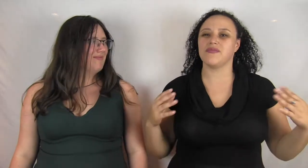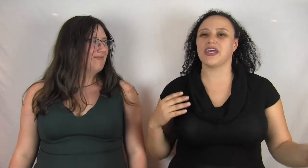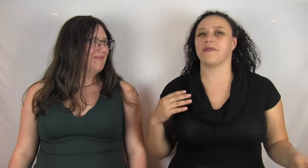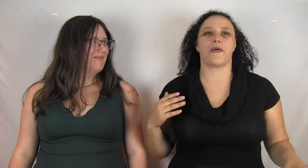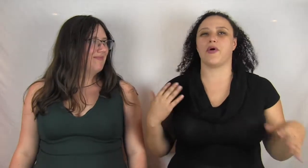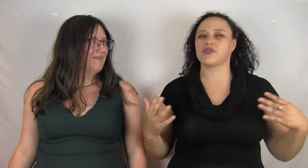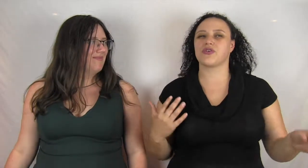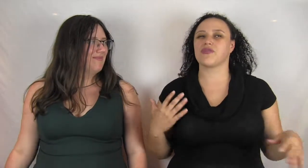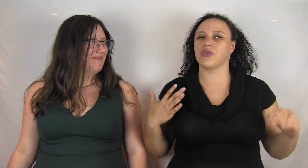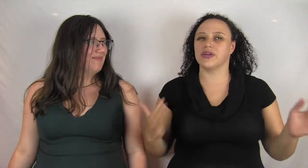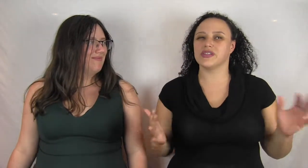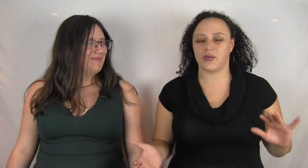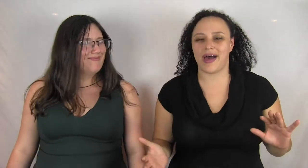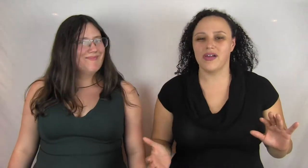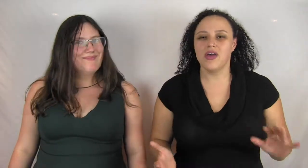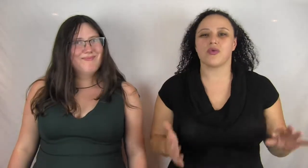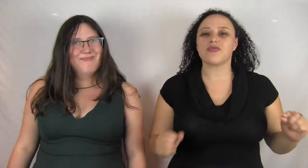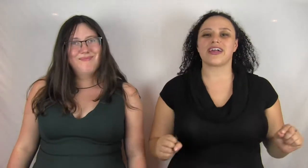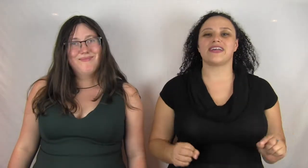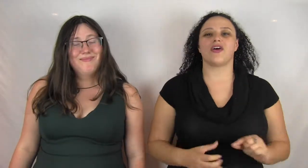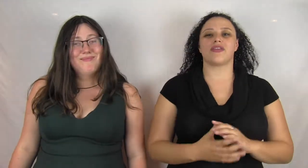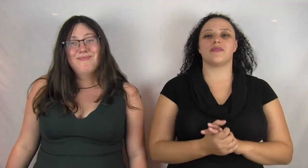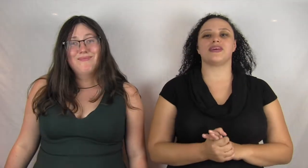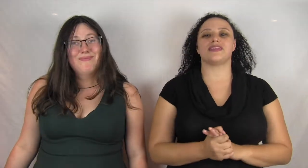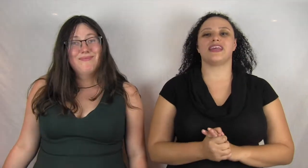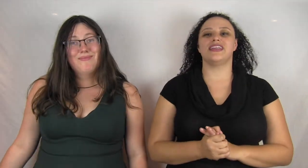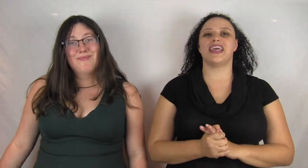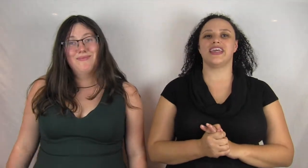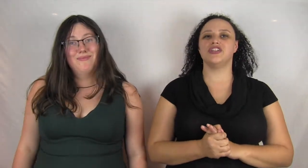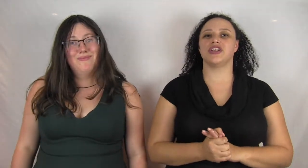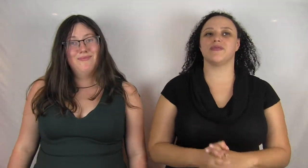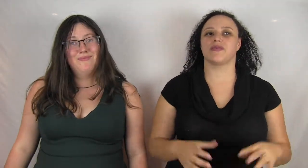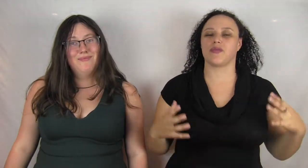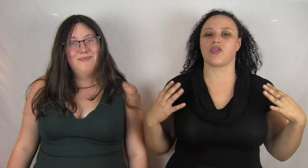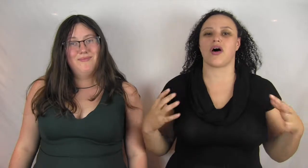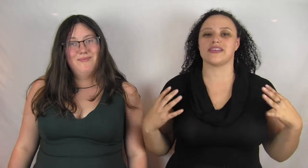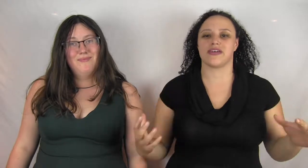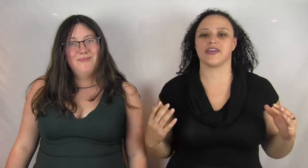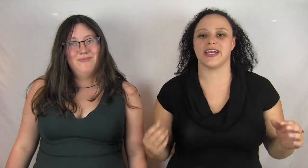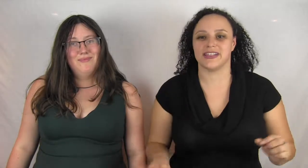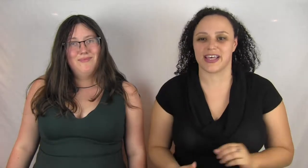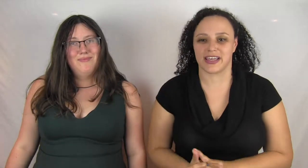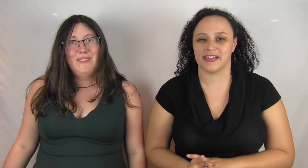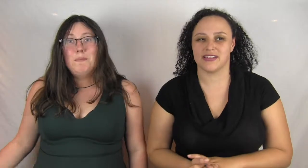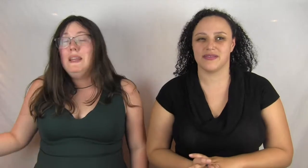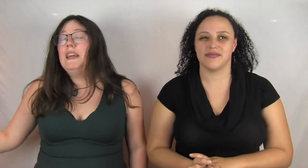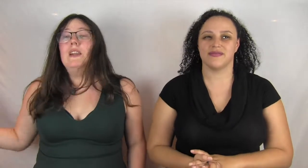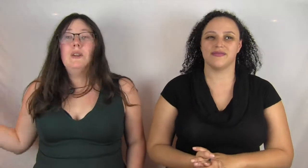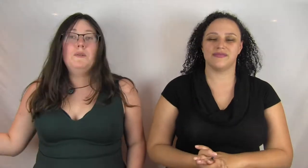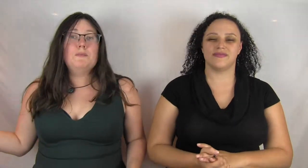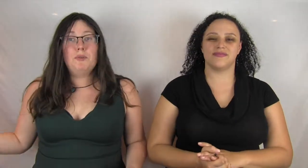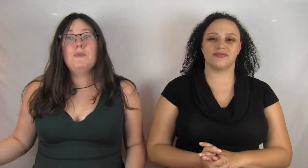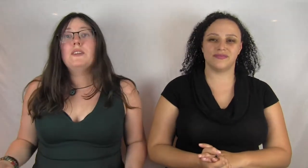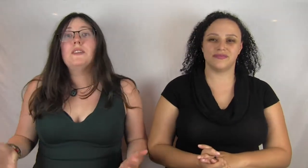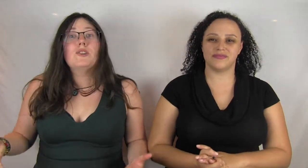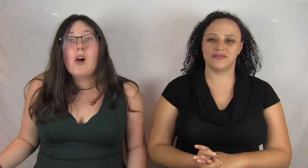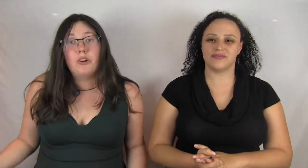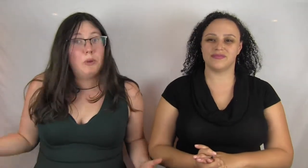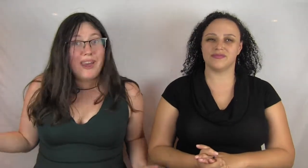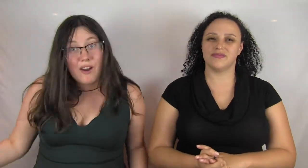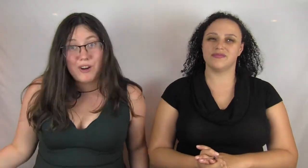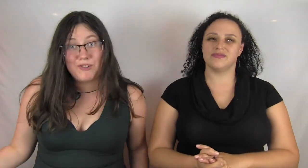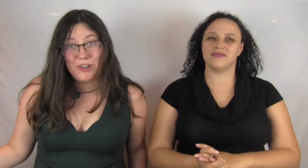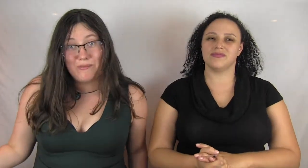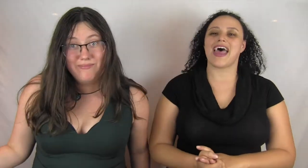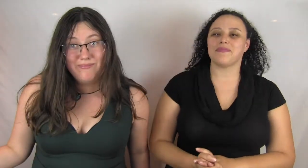do kind of make him emotional every once in a while, reflecting on them doesn't inhinge him from the loss every ten seconds. Meaning Lou's Bruce is a